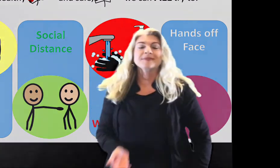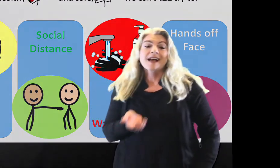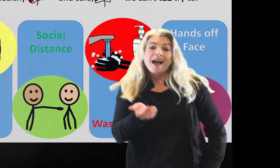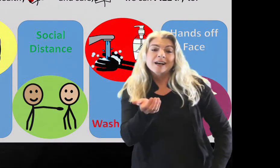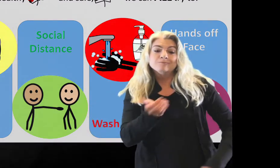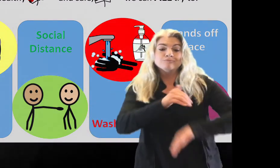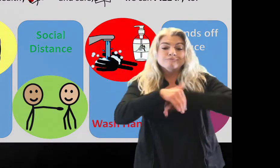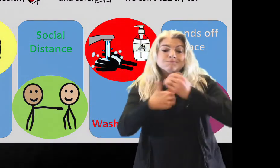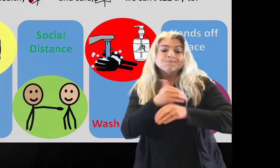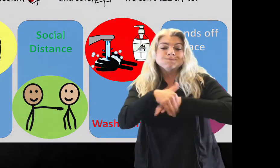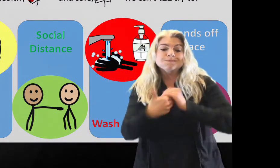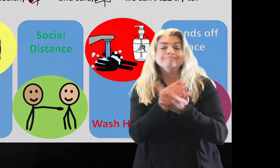wash hands,